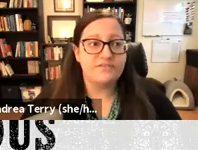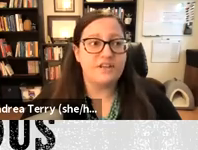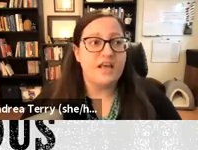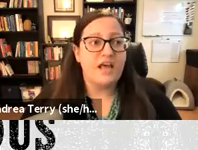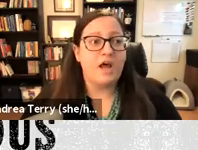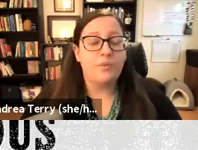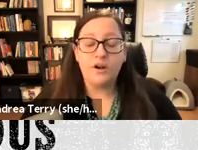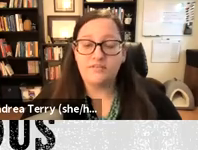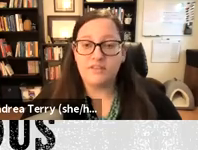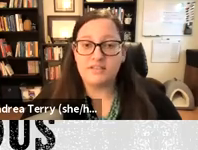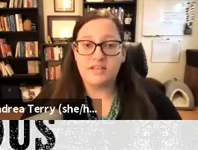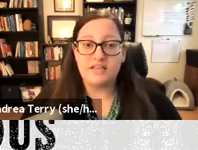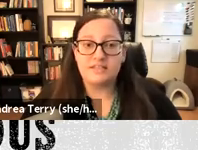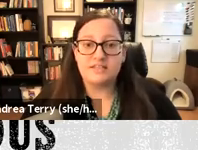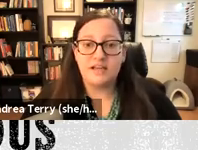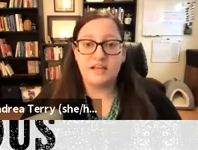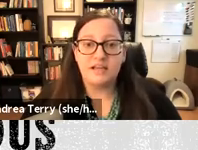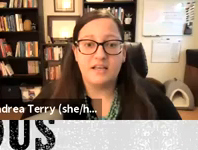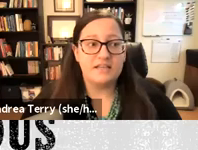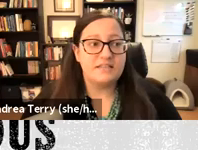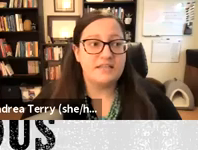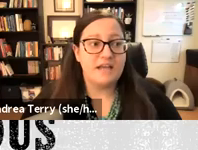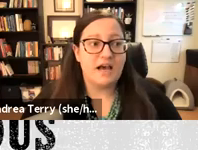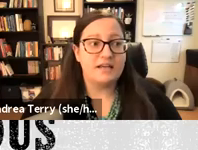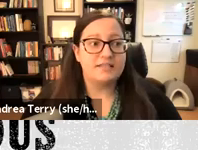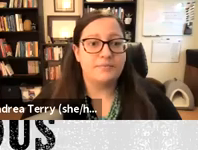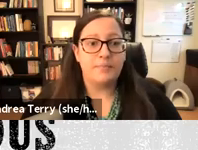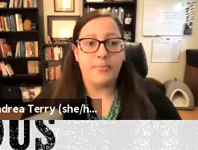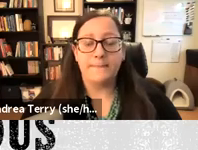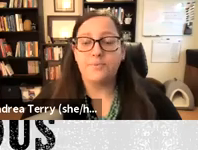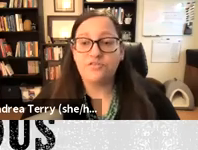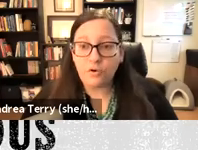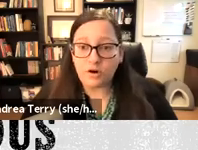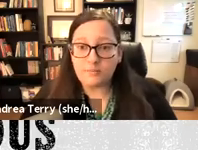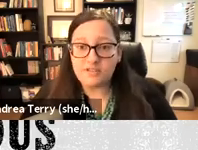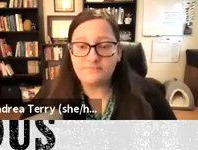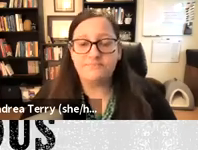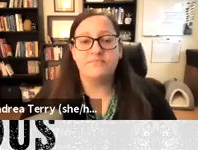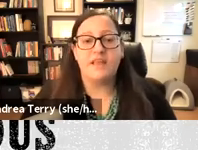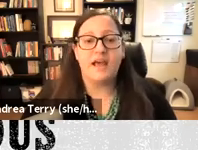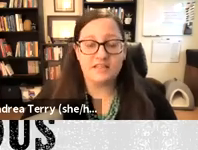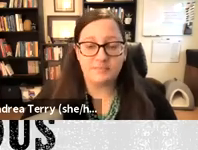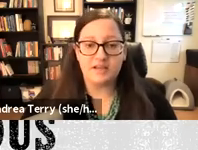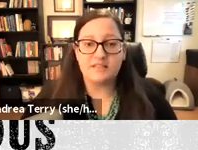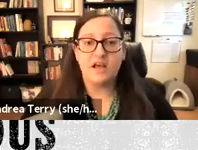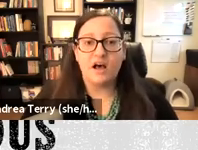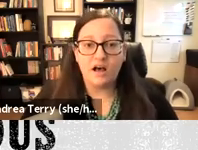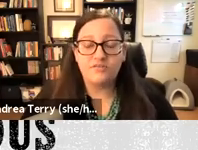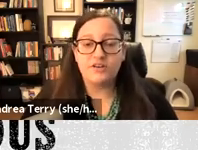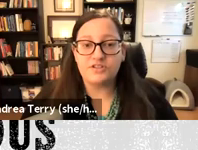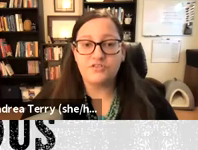extensively. And one of the things that he has done is he has performed aspects